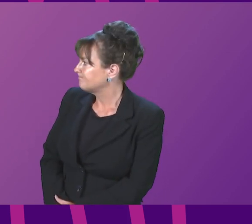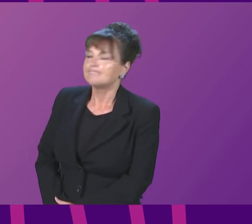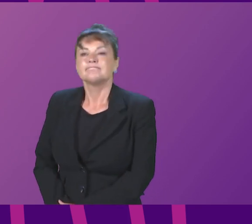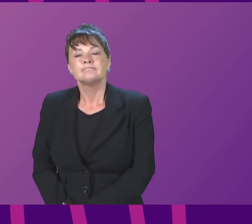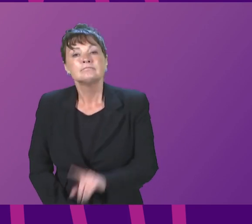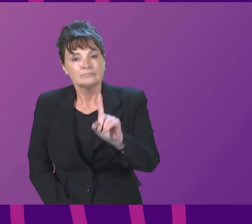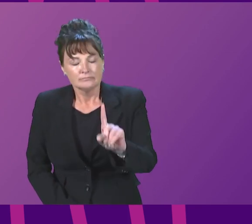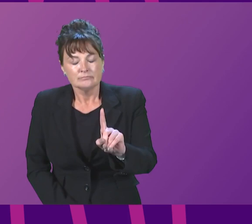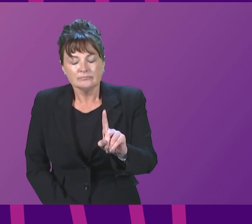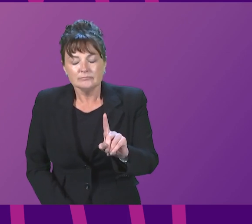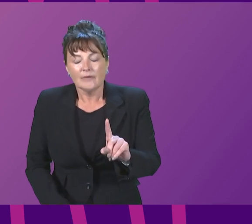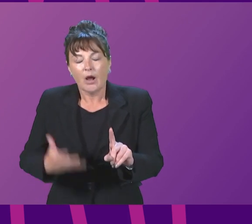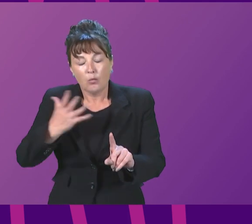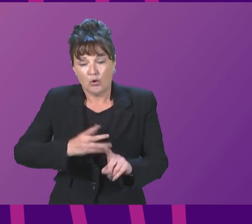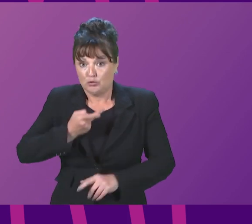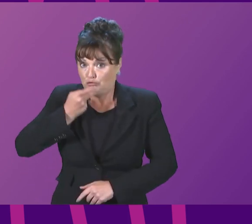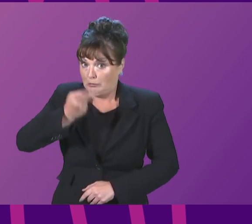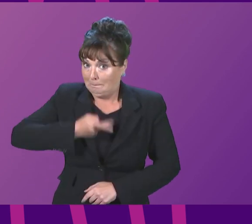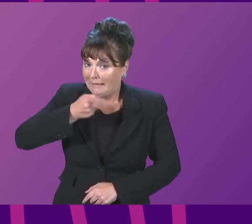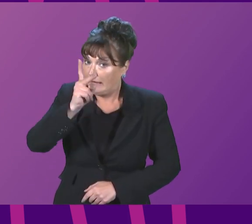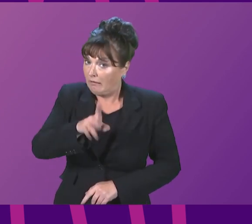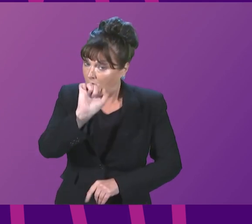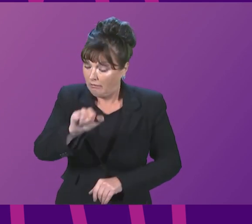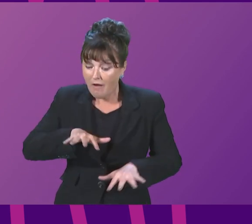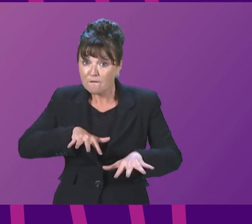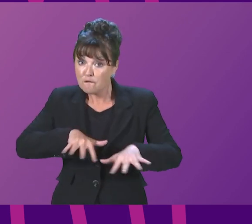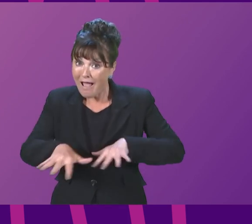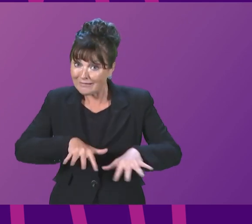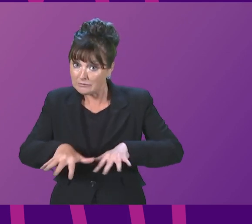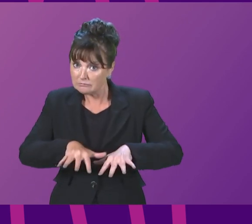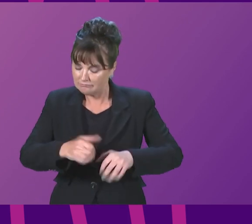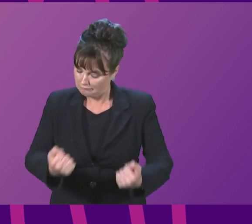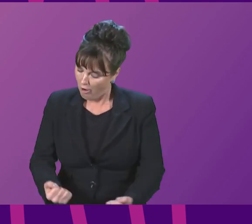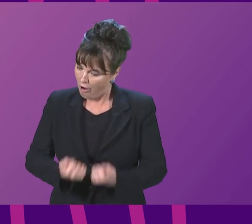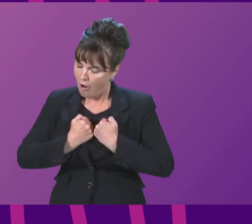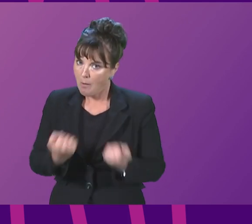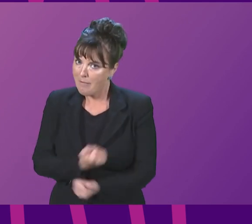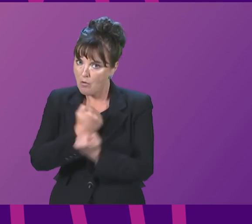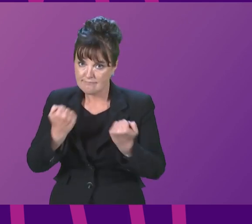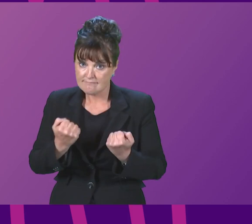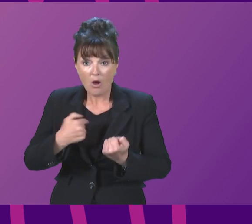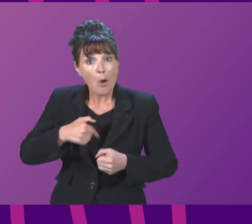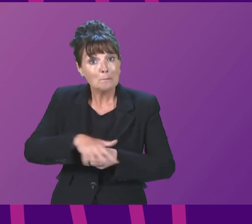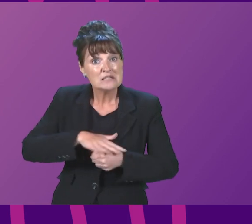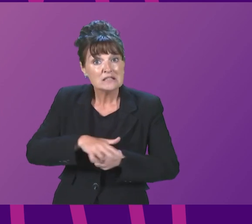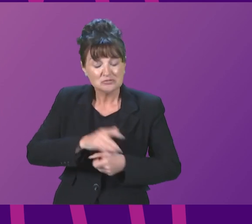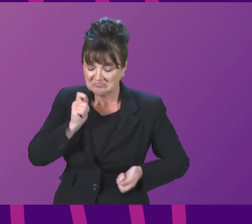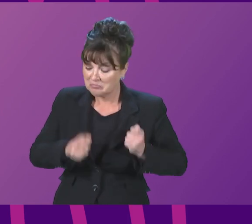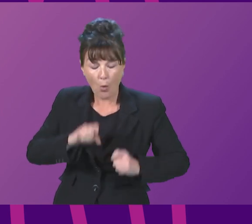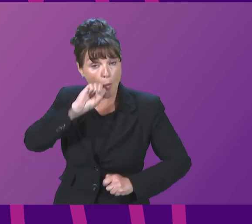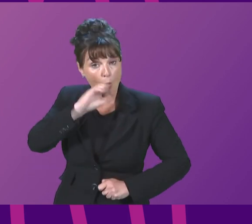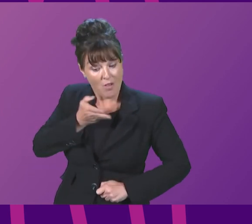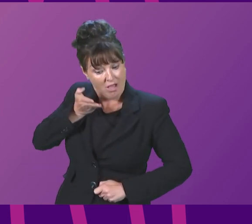the Scottish Government's position on fracking and this is a devolved matter our position is unchanged we do not intend to grant